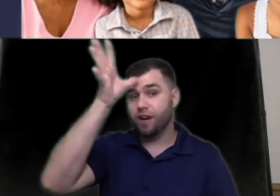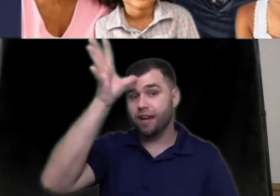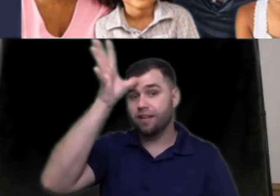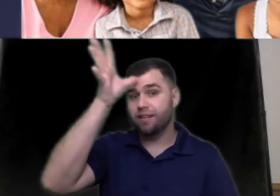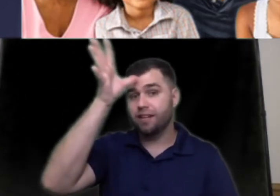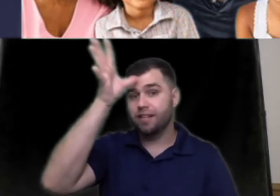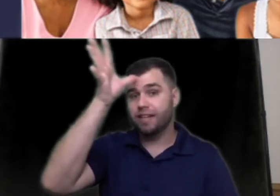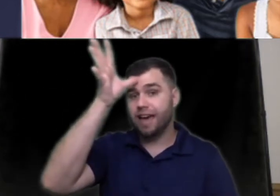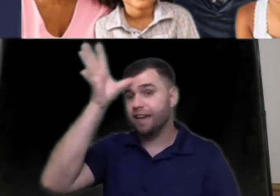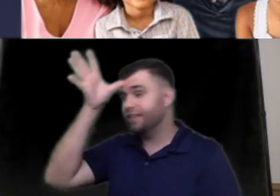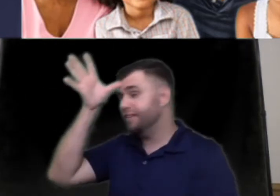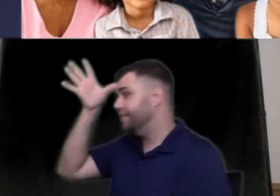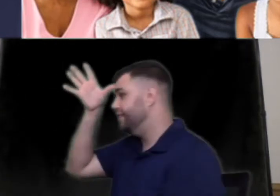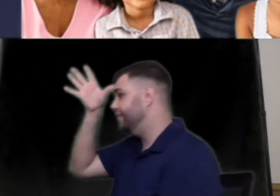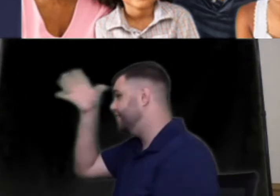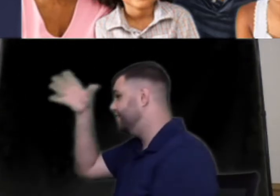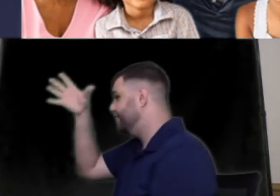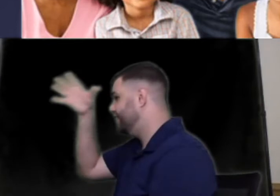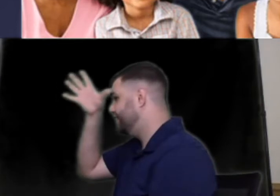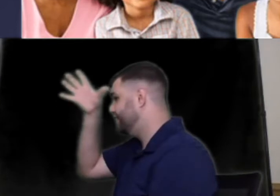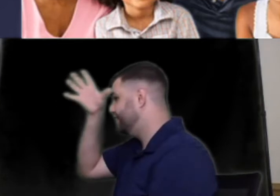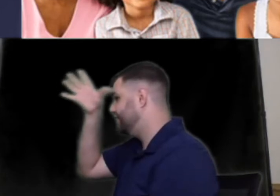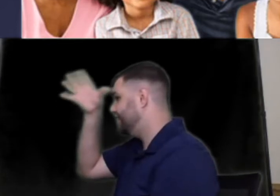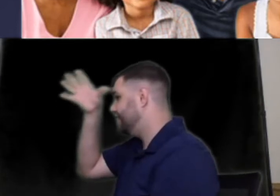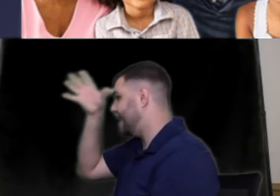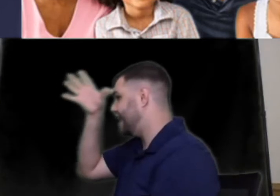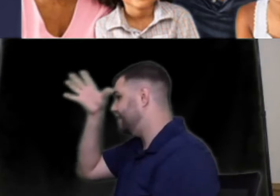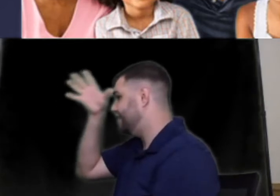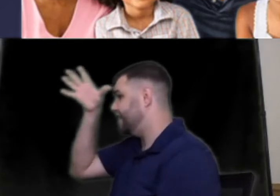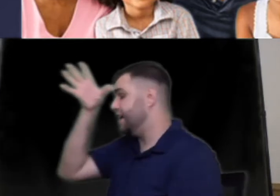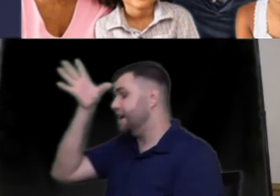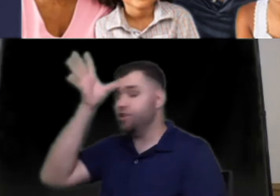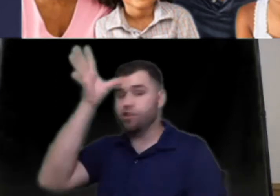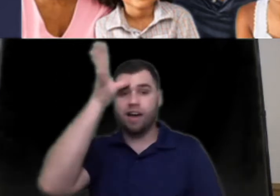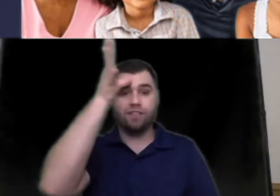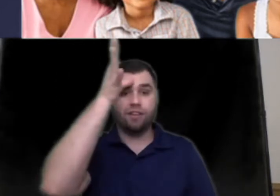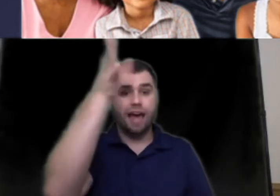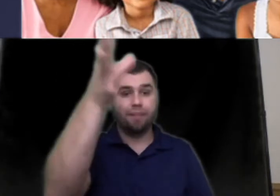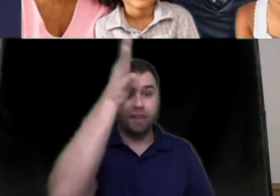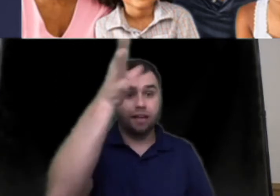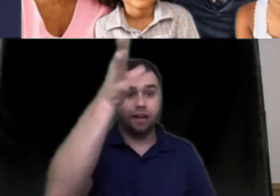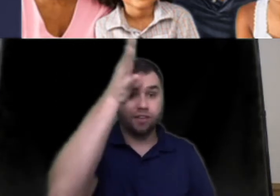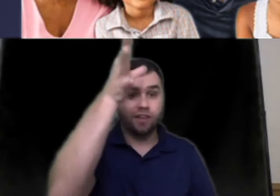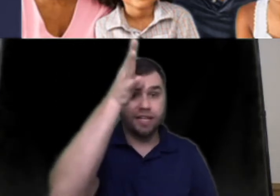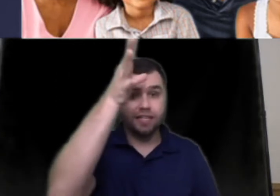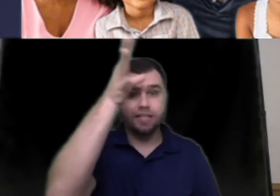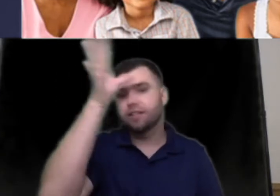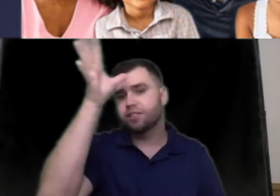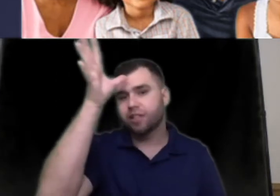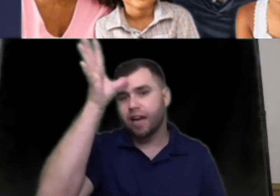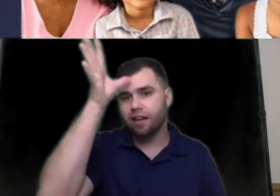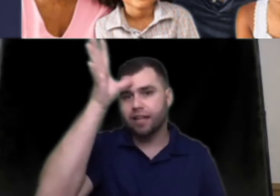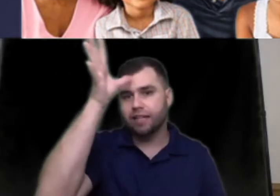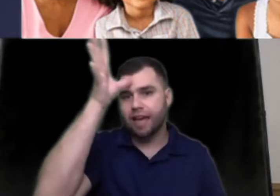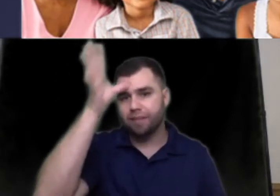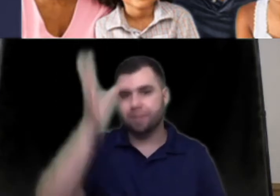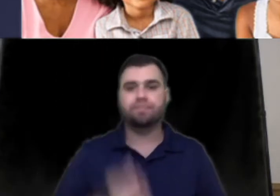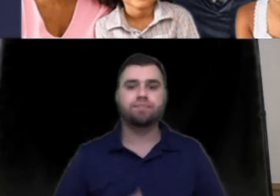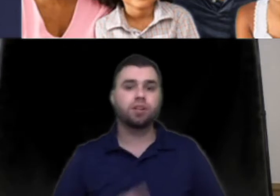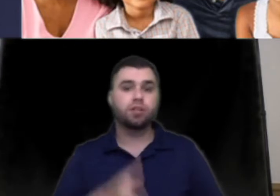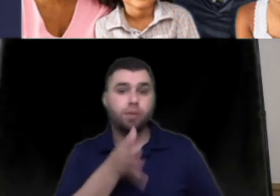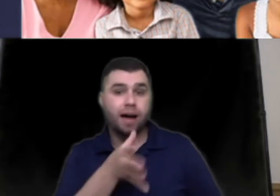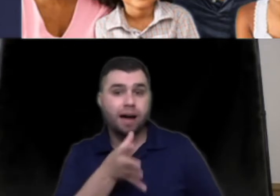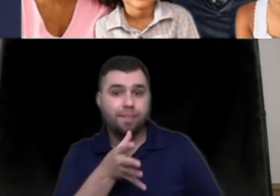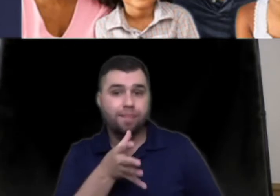forehead yeah yeah again you don't have to tap it like crazy just kind of lightly tap it